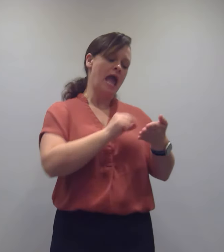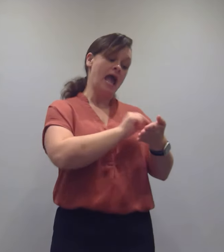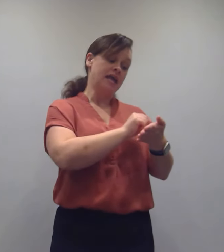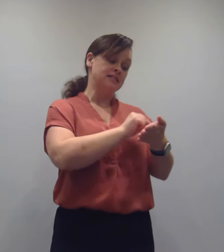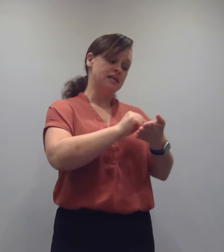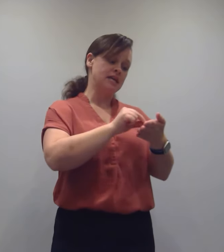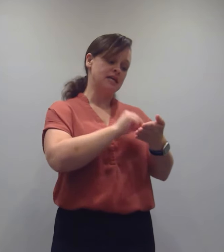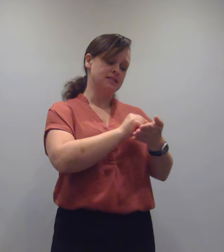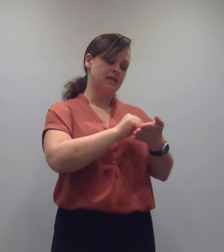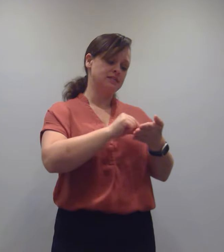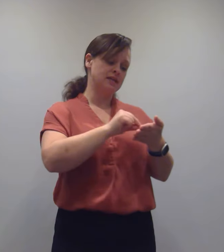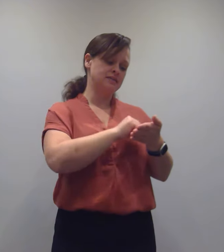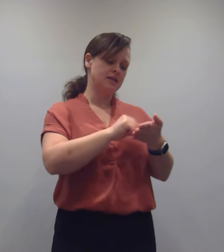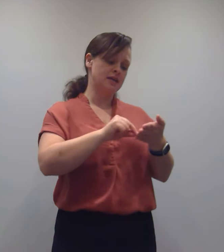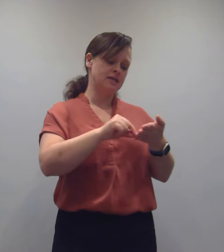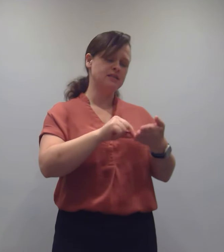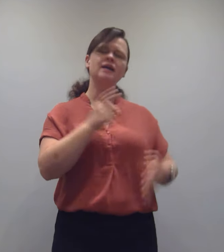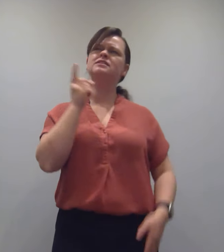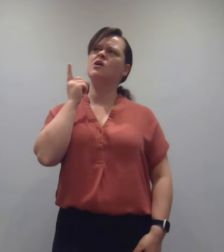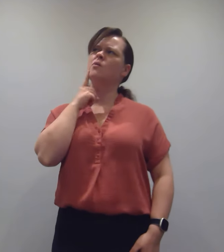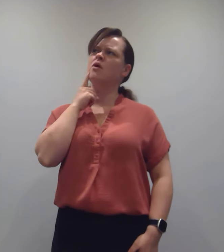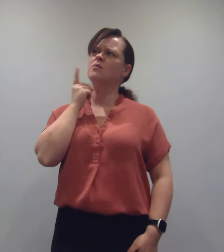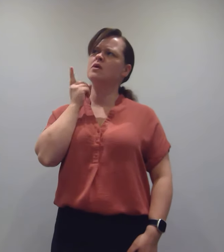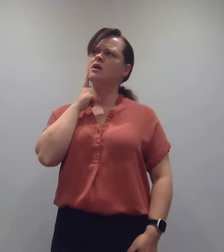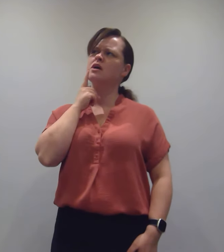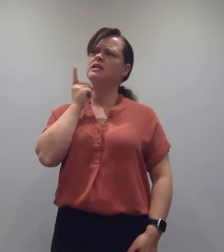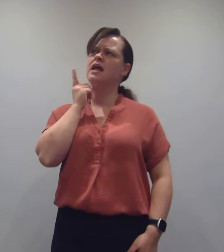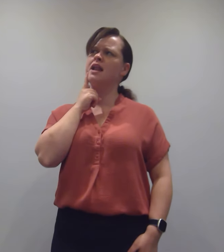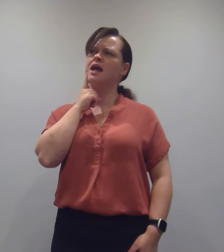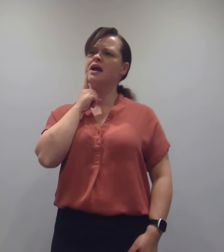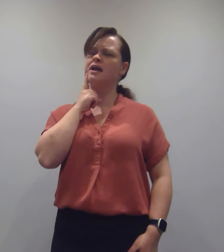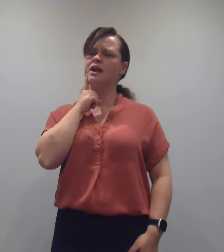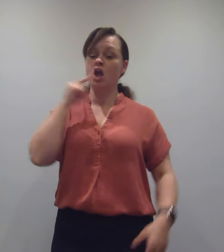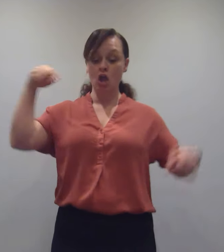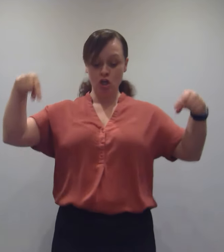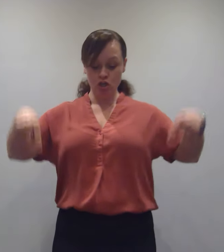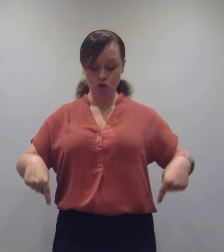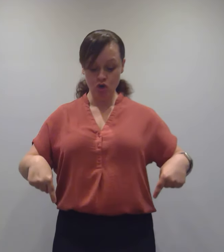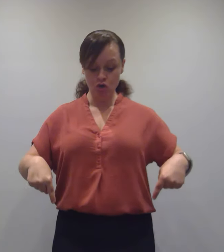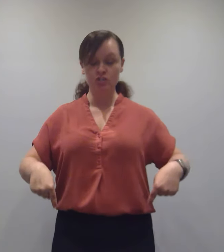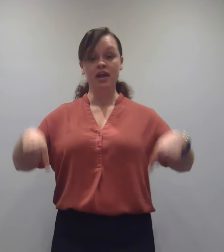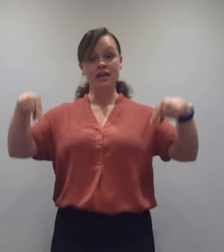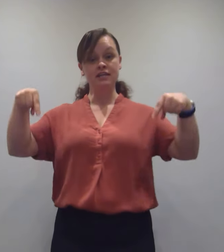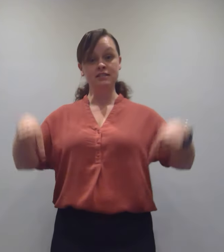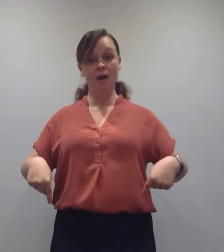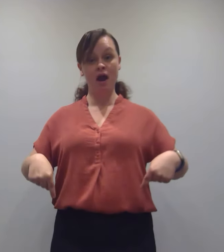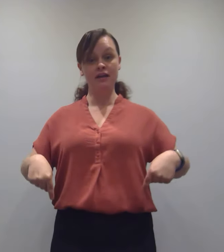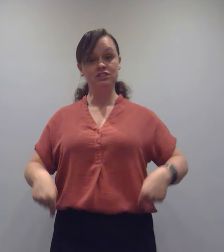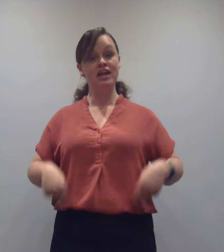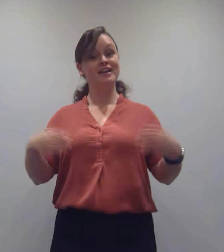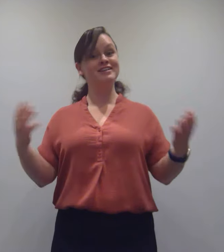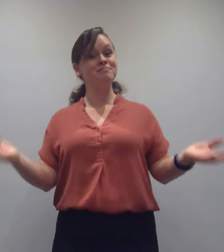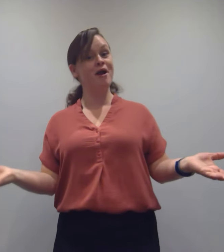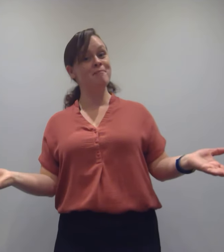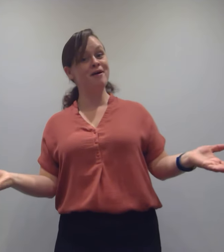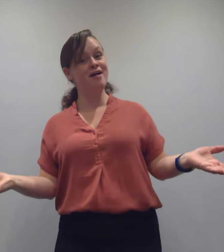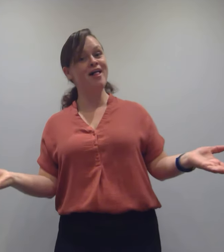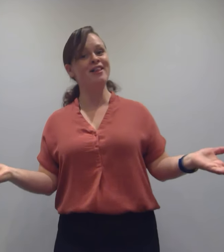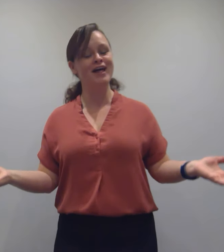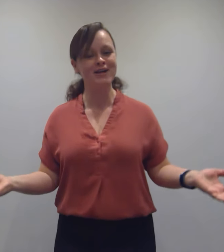Dear Santa, dear Santa, what would I like? New trainers, smart trainers, couple and